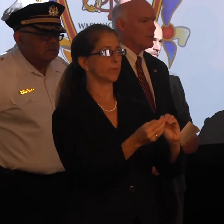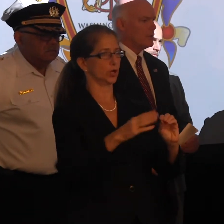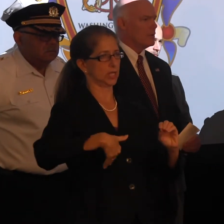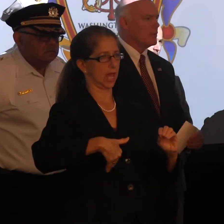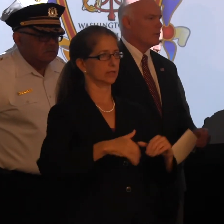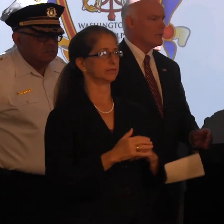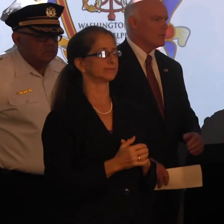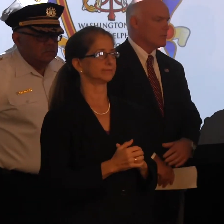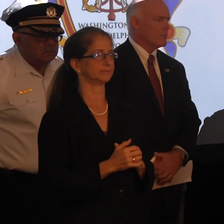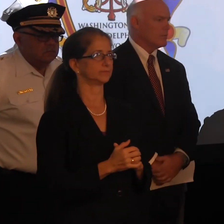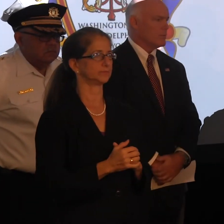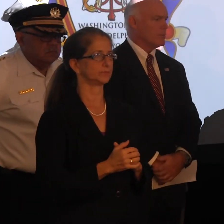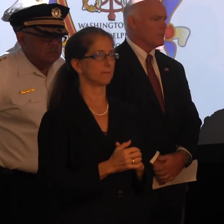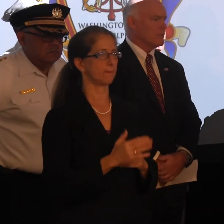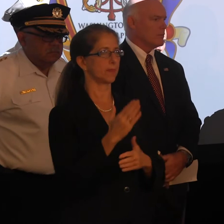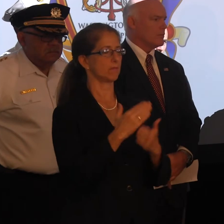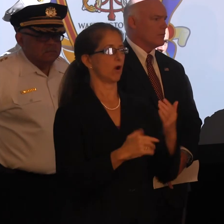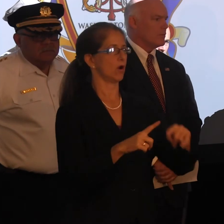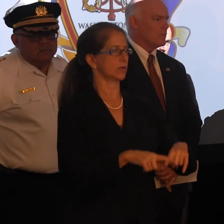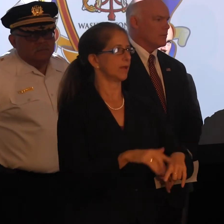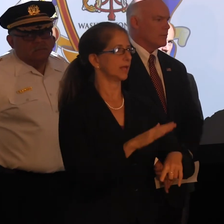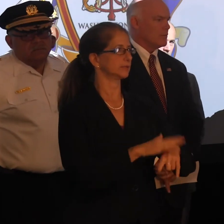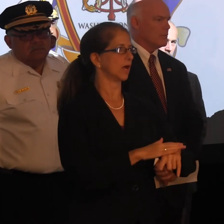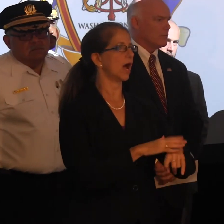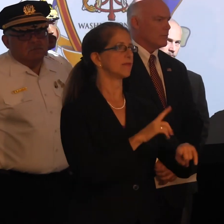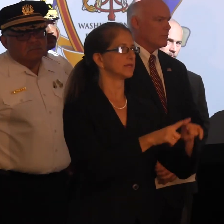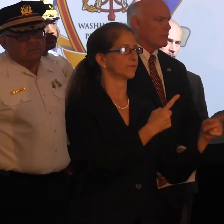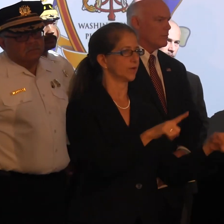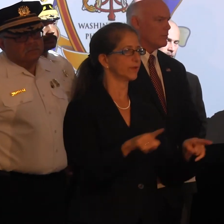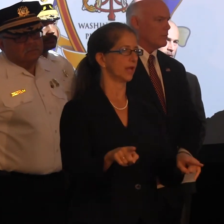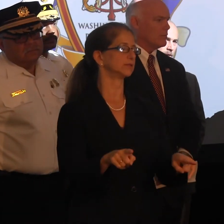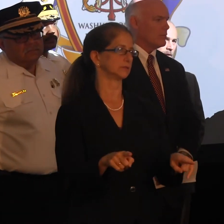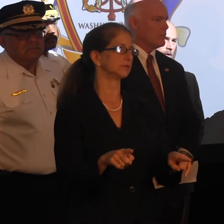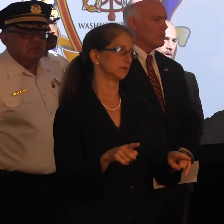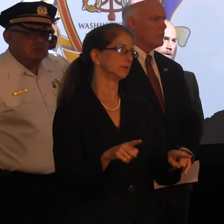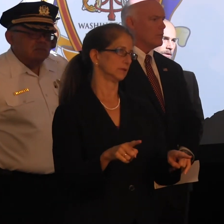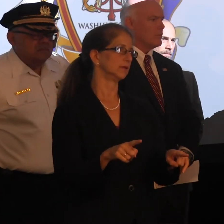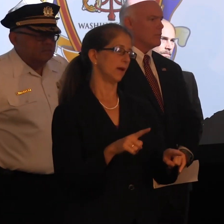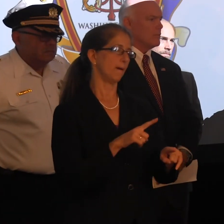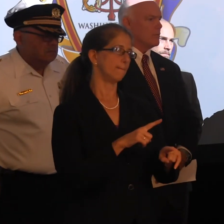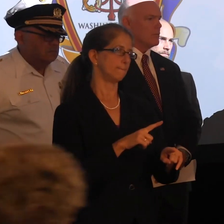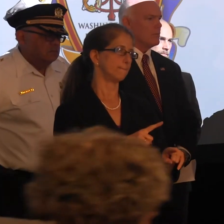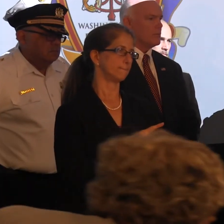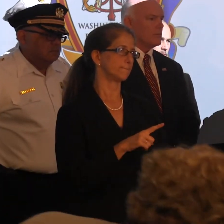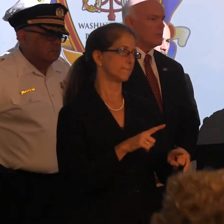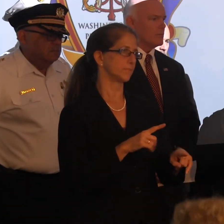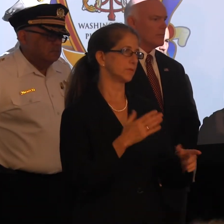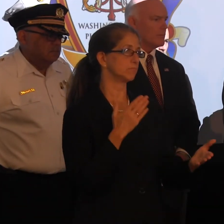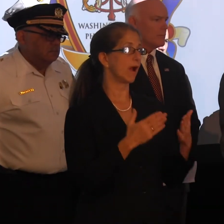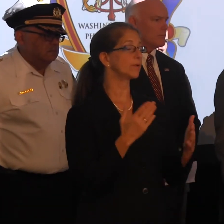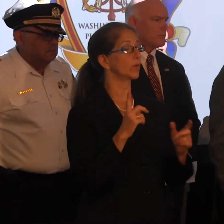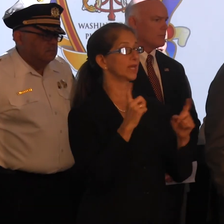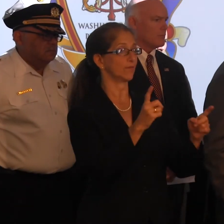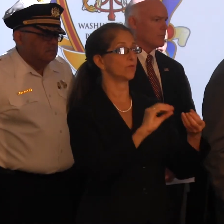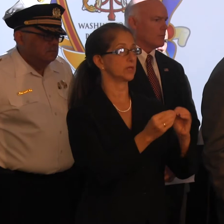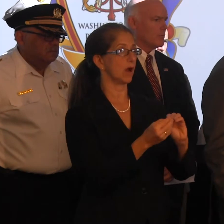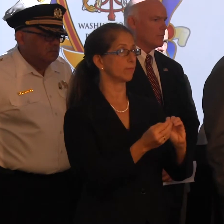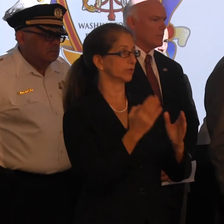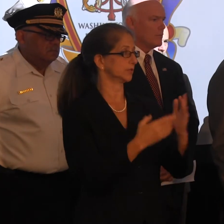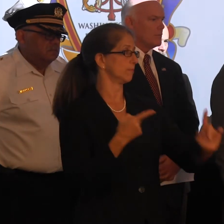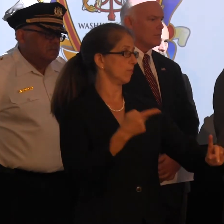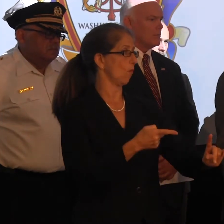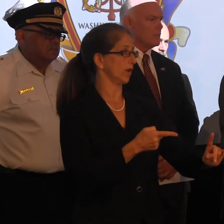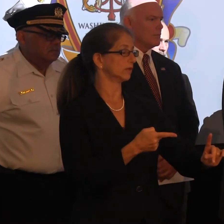yet. Part of it depends upon subsequent events, but it's probably a knowable figure that we can provide at some point. At some point?